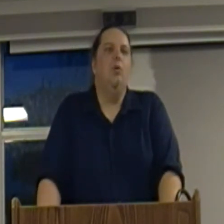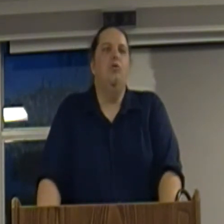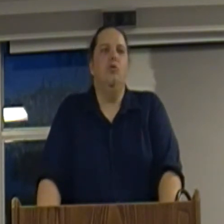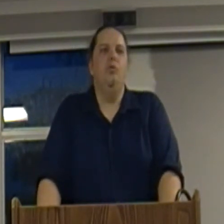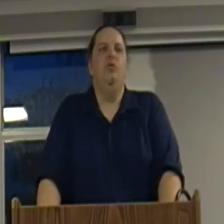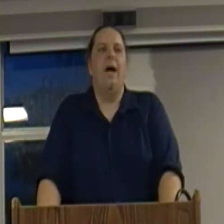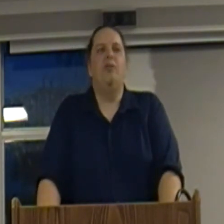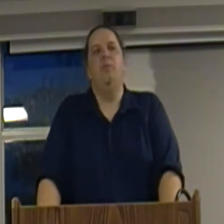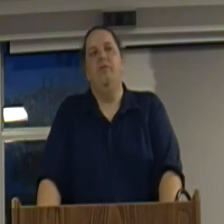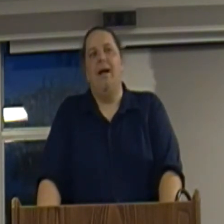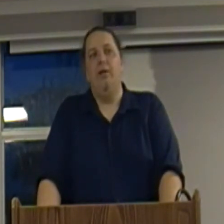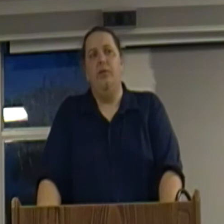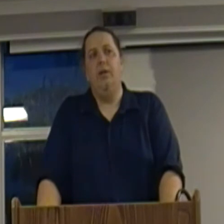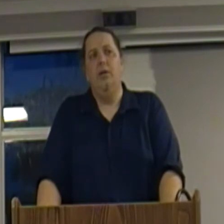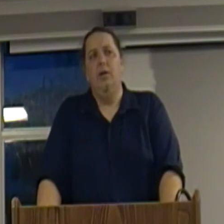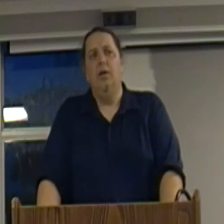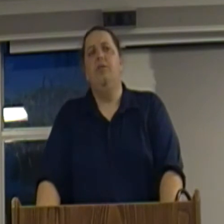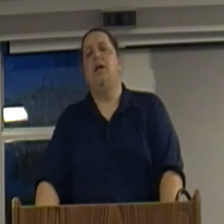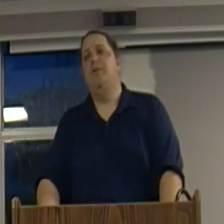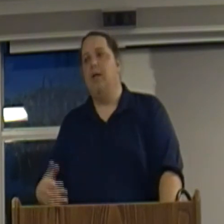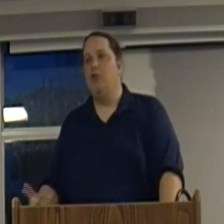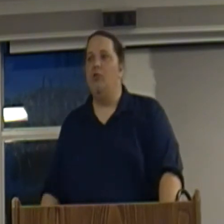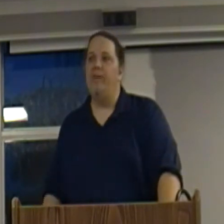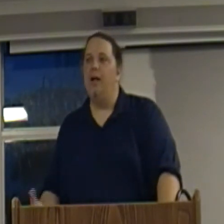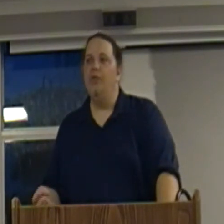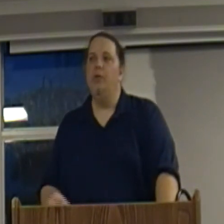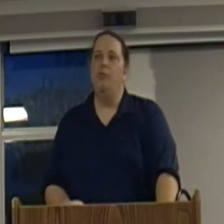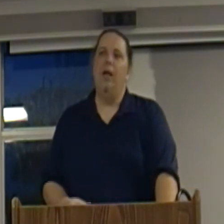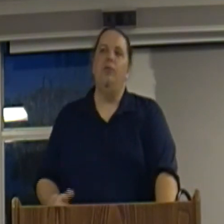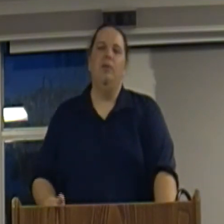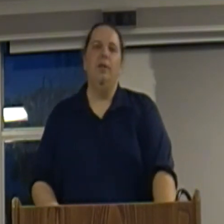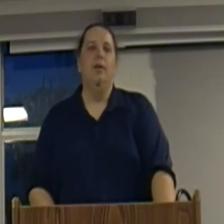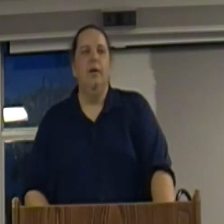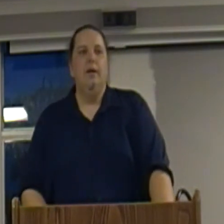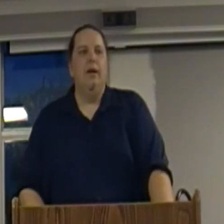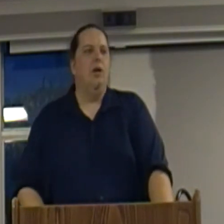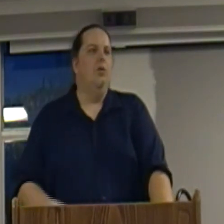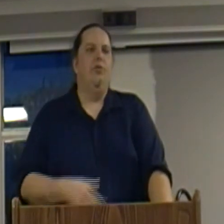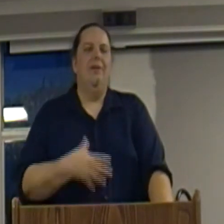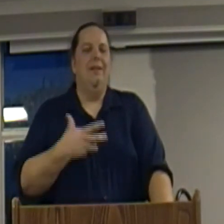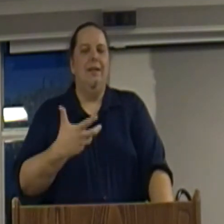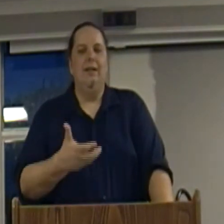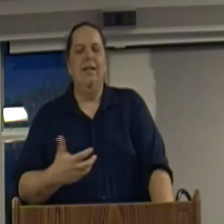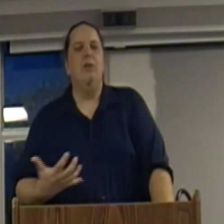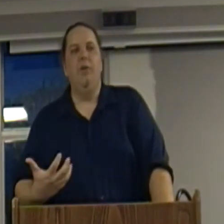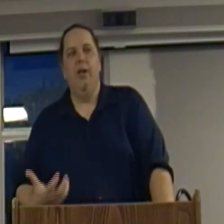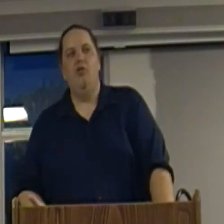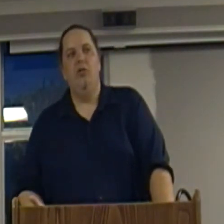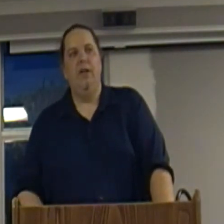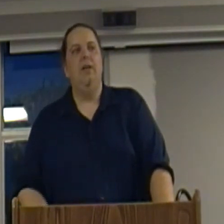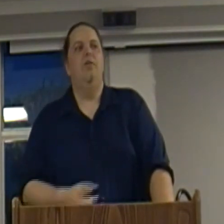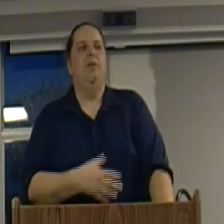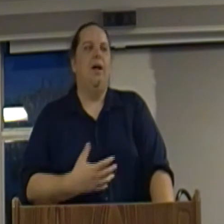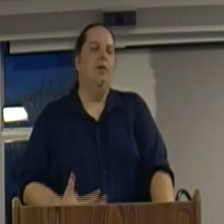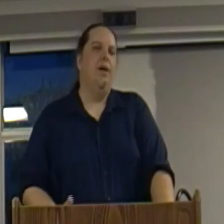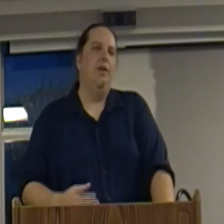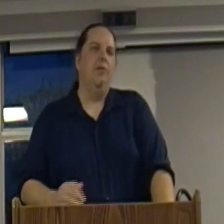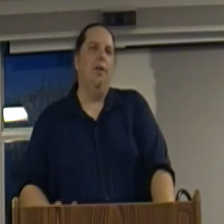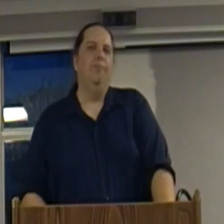no-true-Scotsman fallacy, it's a type of logical fallacy, which basically goes, the, the explanation is like this, and that's how it's got its name.